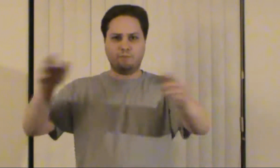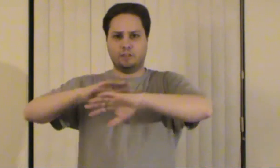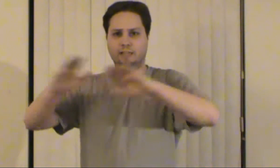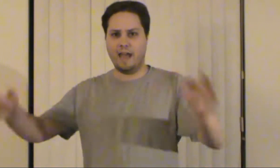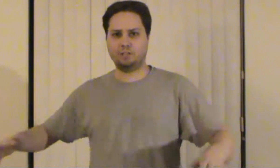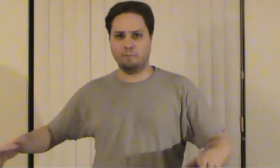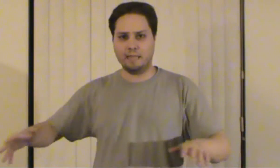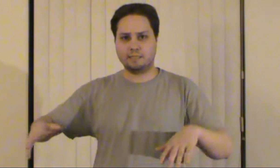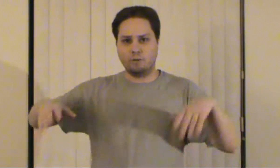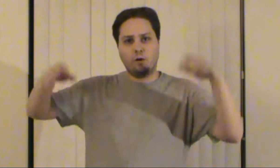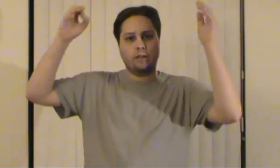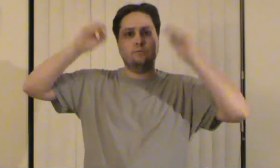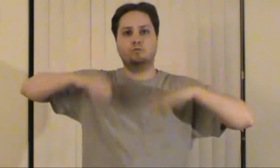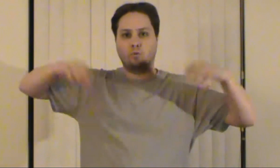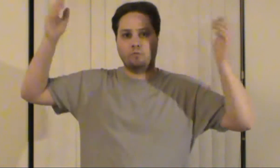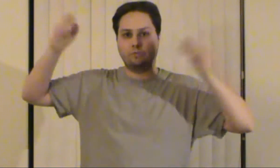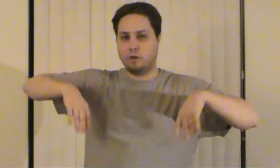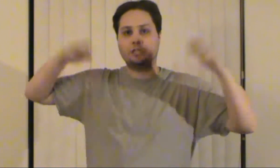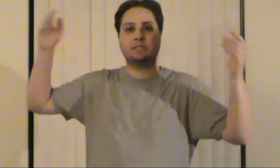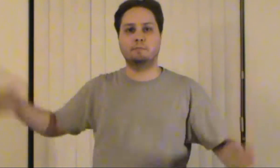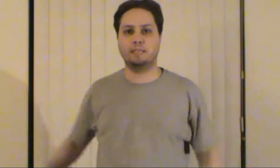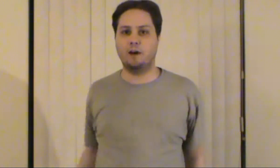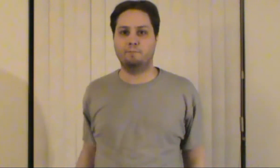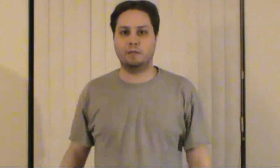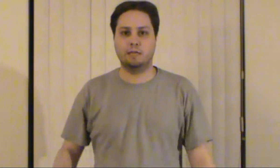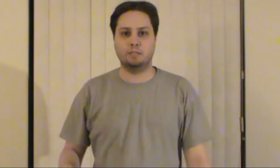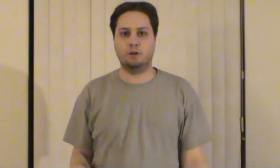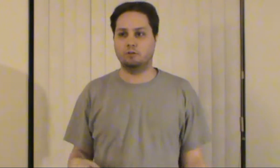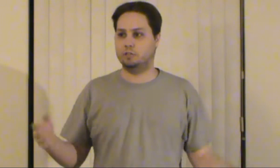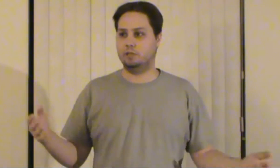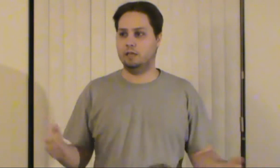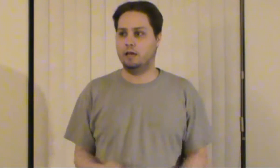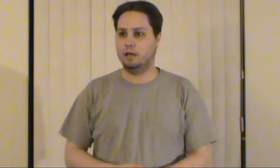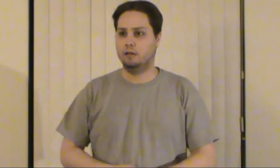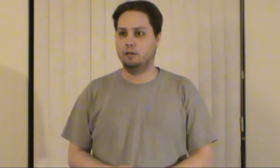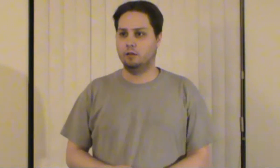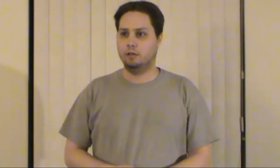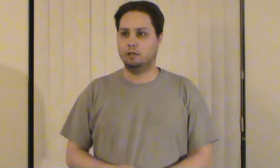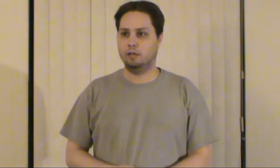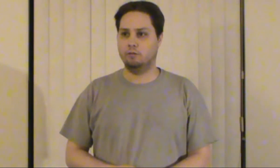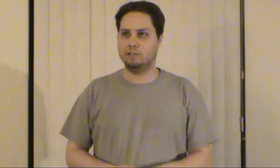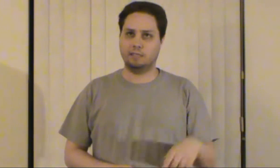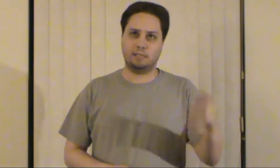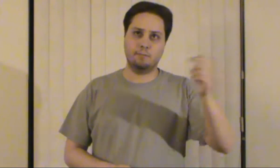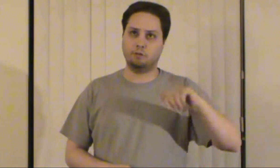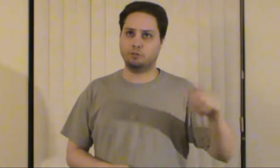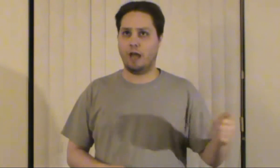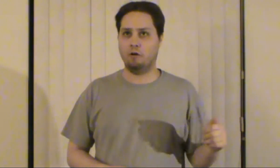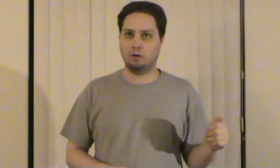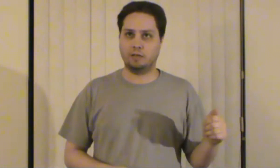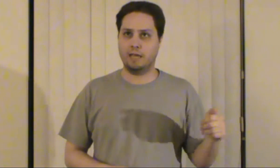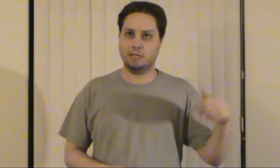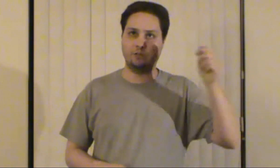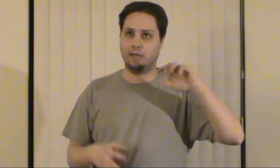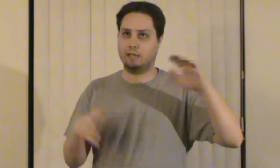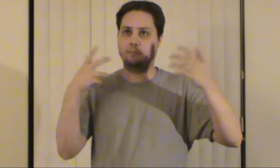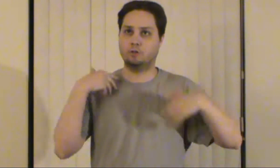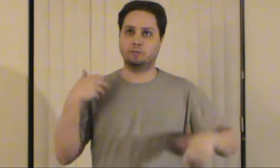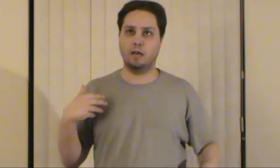after the classroom incident where he drenches himself because he goes to the uh what is it the chemical shower in case you get chemicals